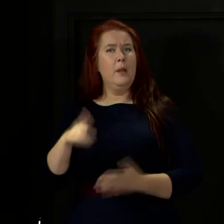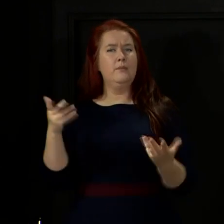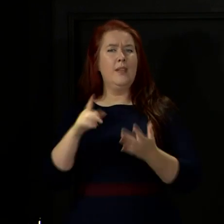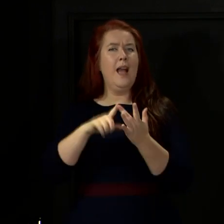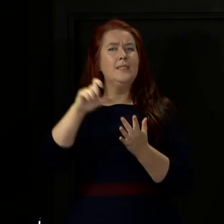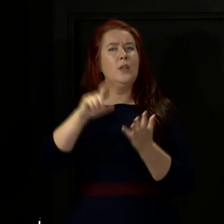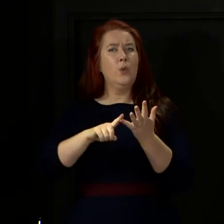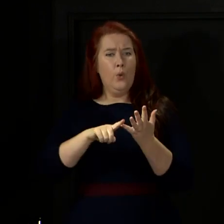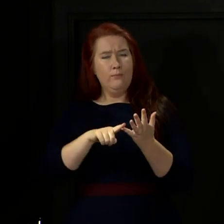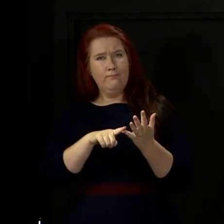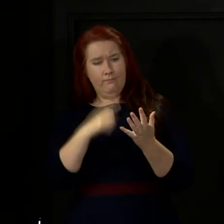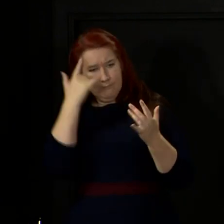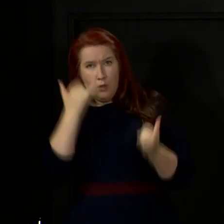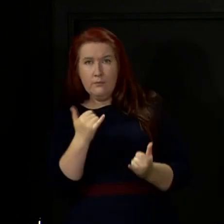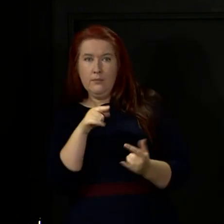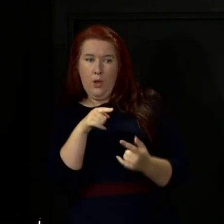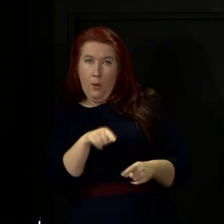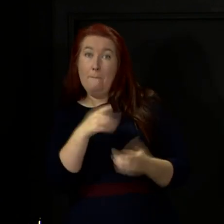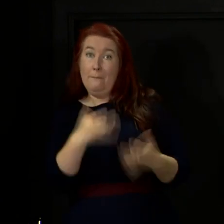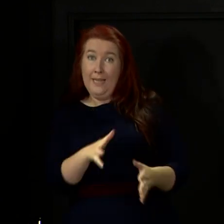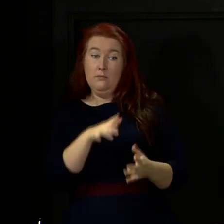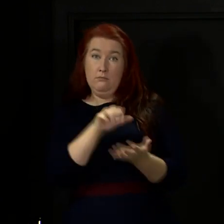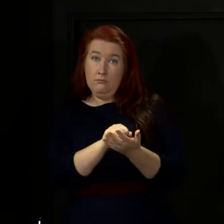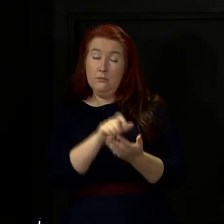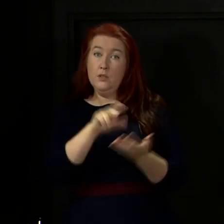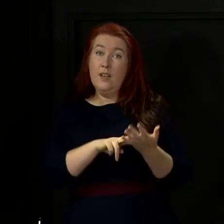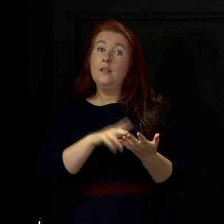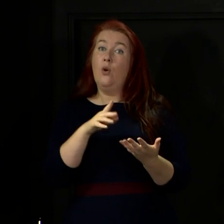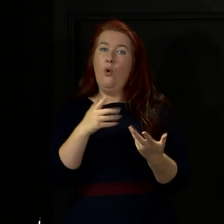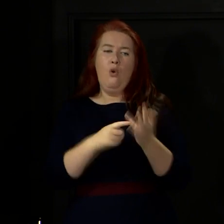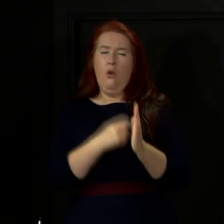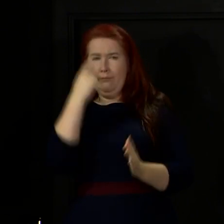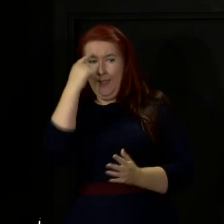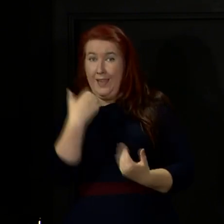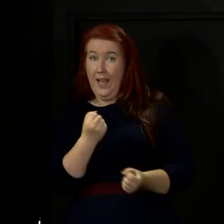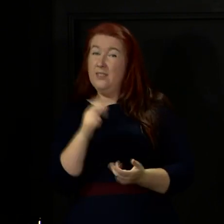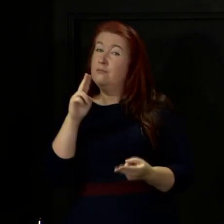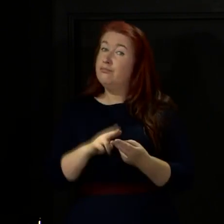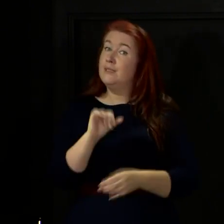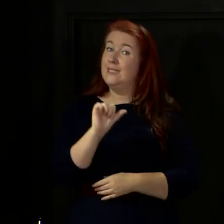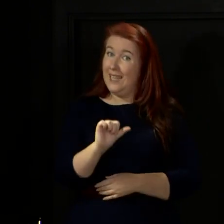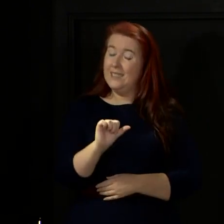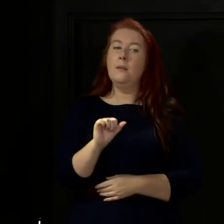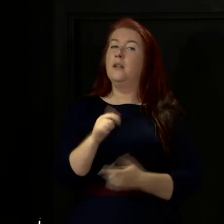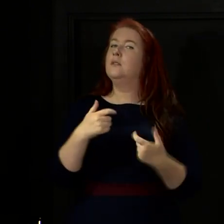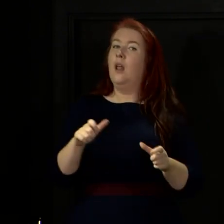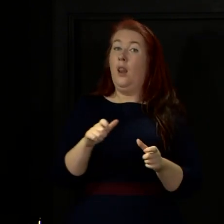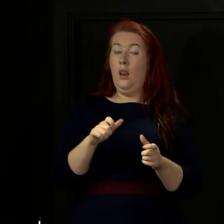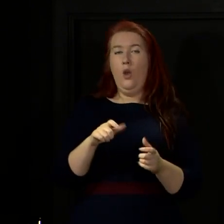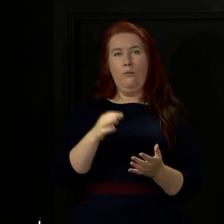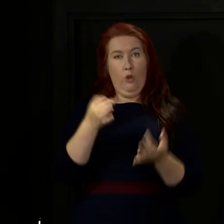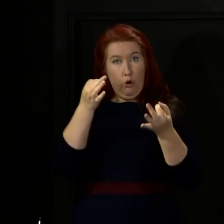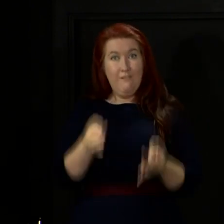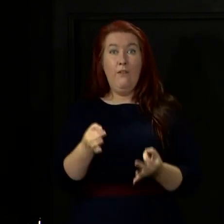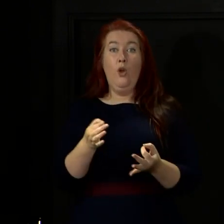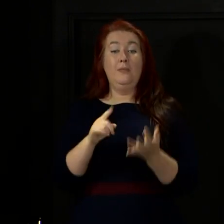suspected COVID, which is a decrease of six on the number I reported yesterday, and there are still only two confirmed cases in ICU in